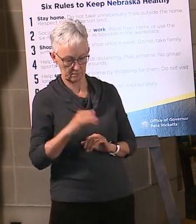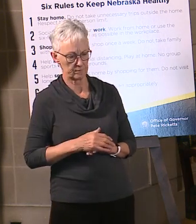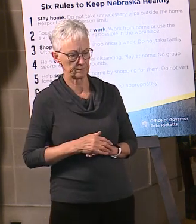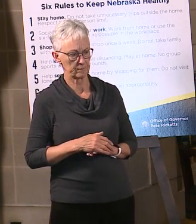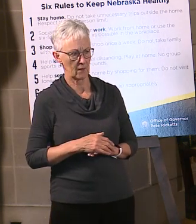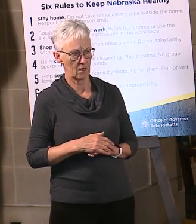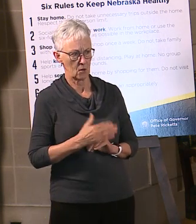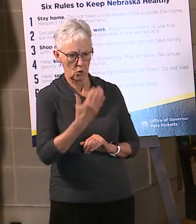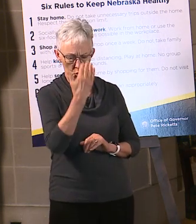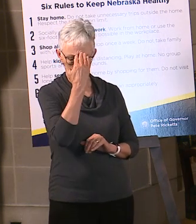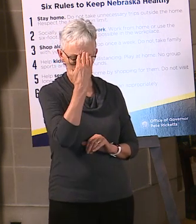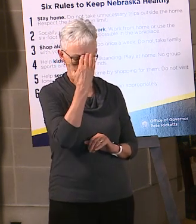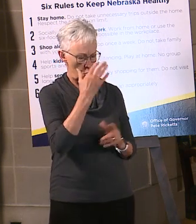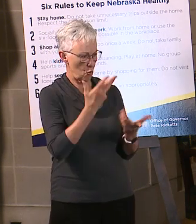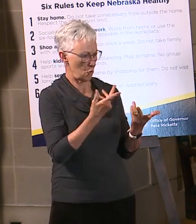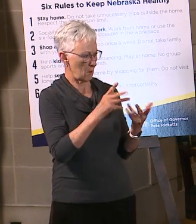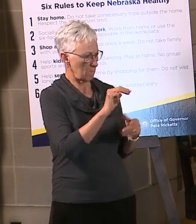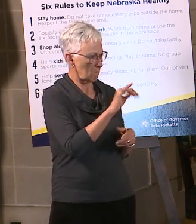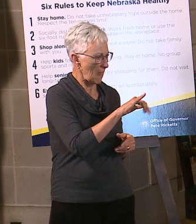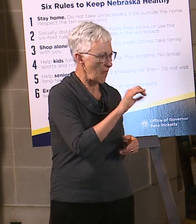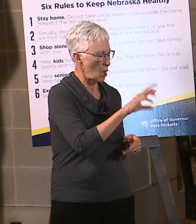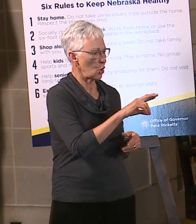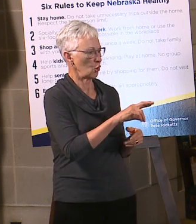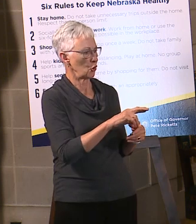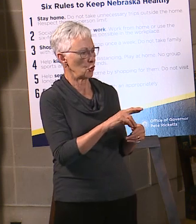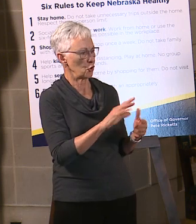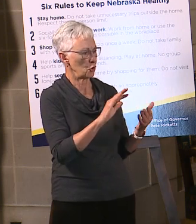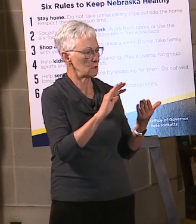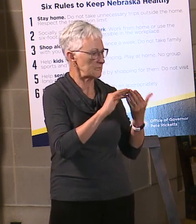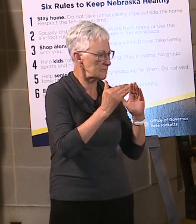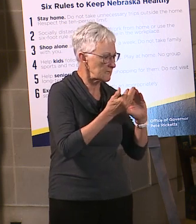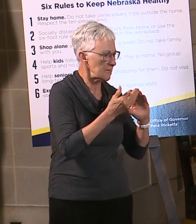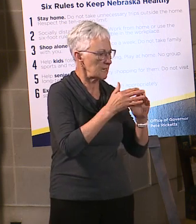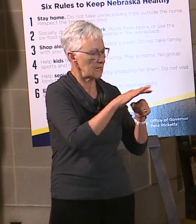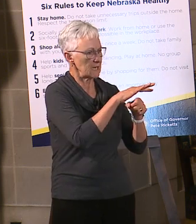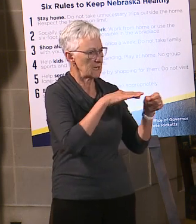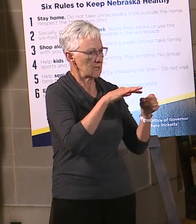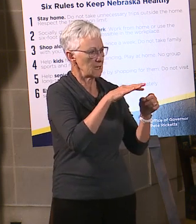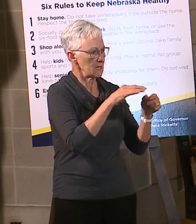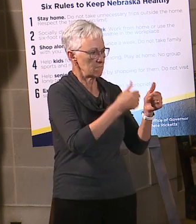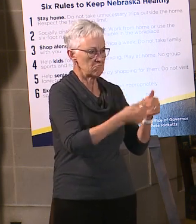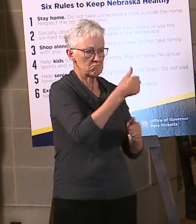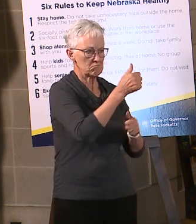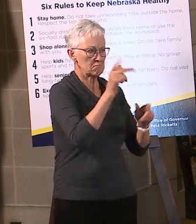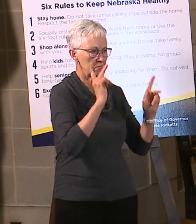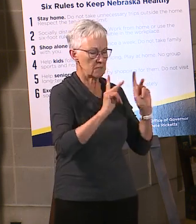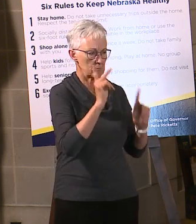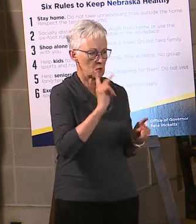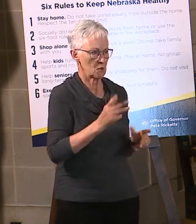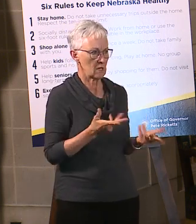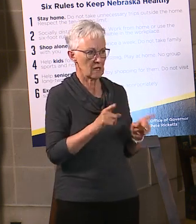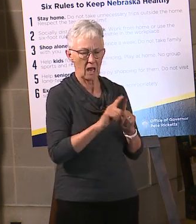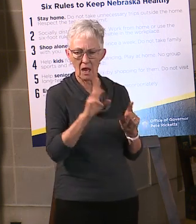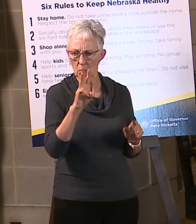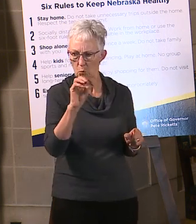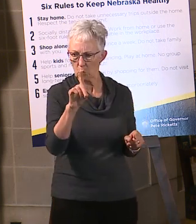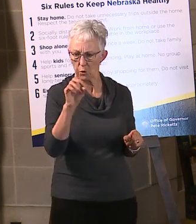of those communities within the health department region have when it comes to reopening? For instance, the rural communities of Wood River,